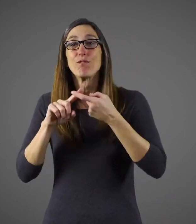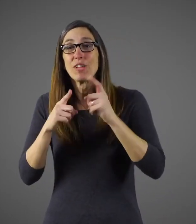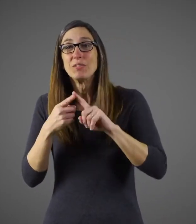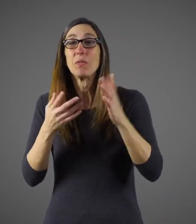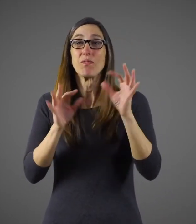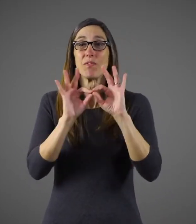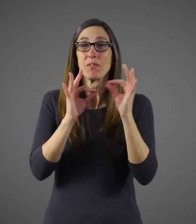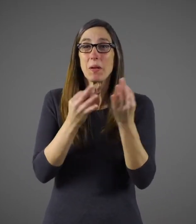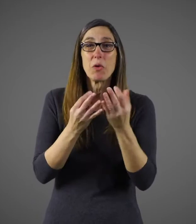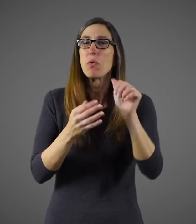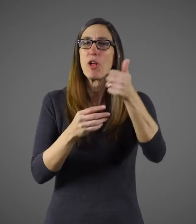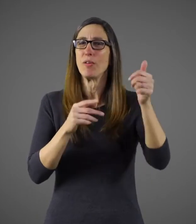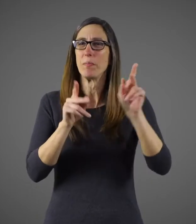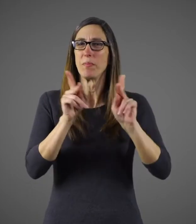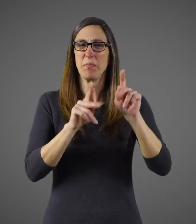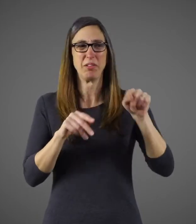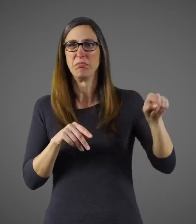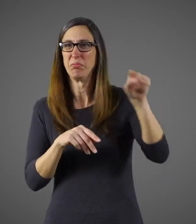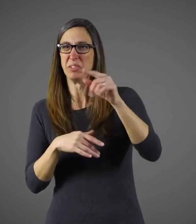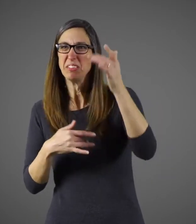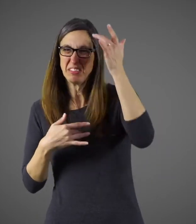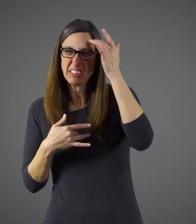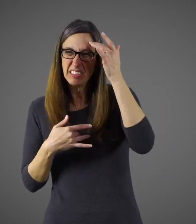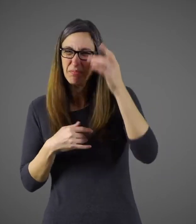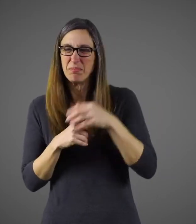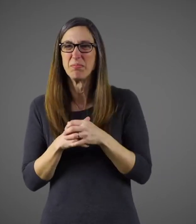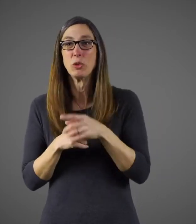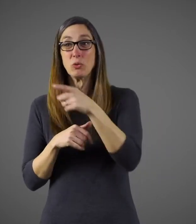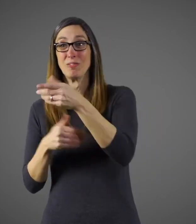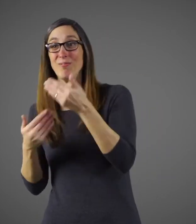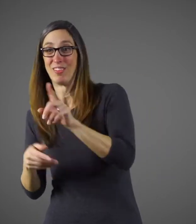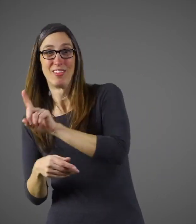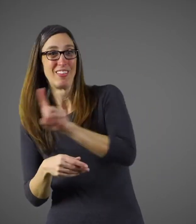If you have friends or family who are sick, it's best to stay away from them.